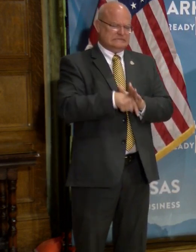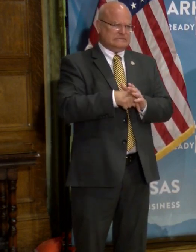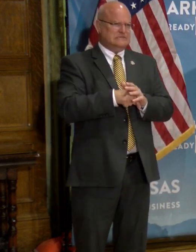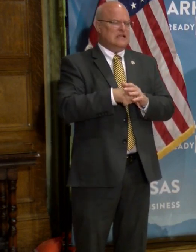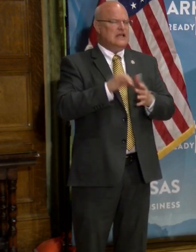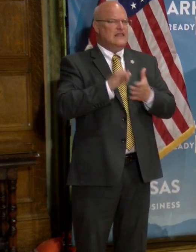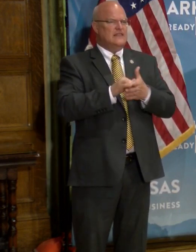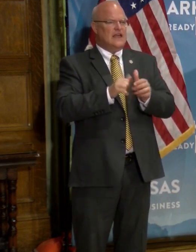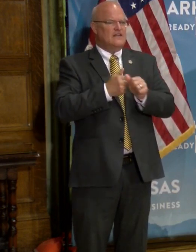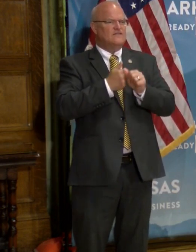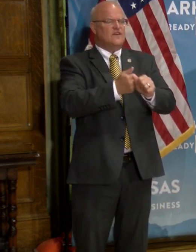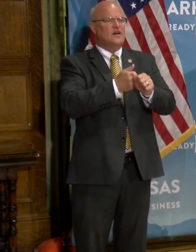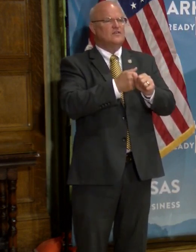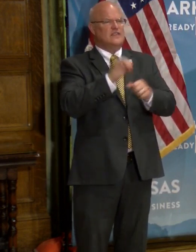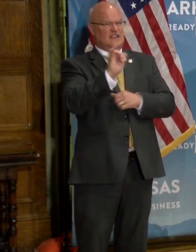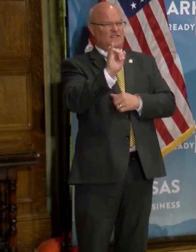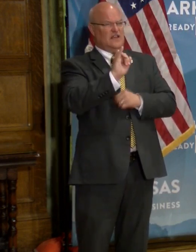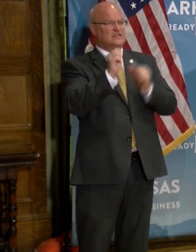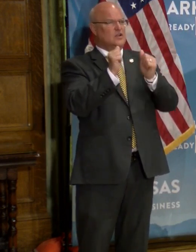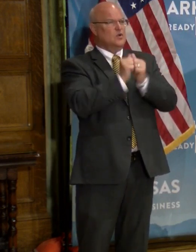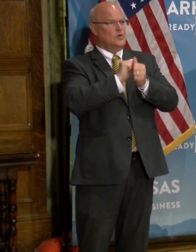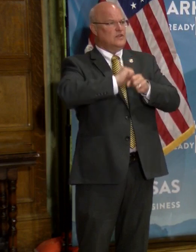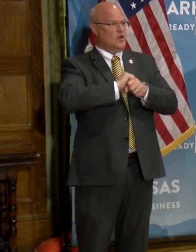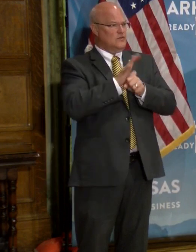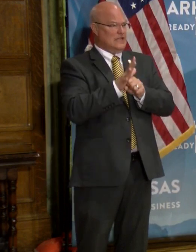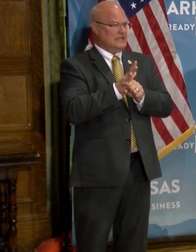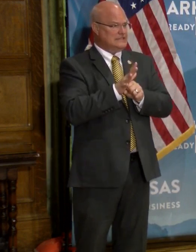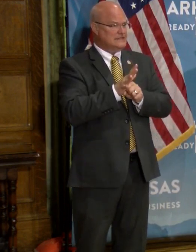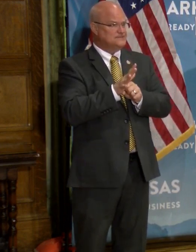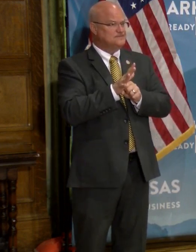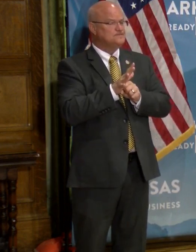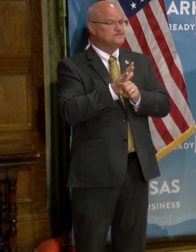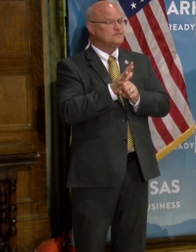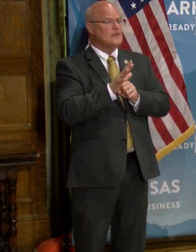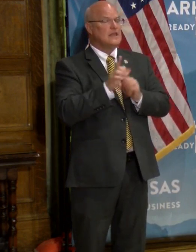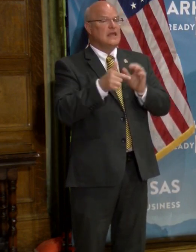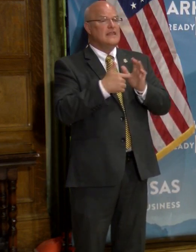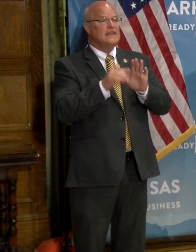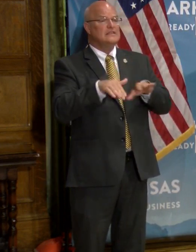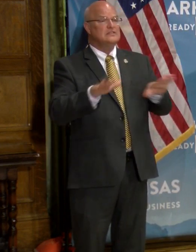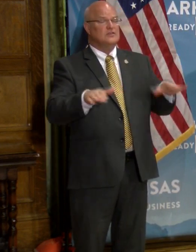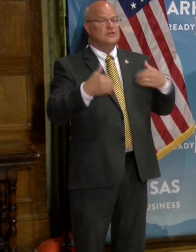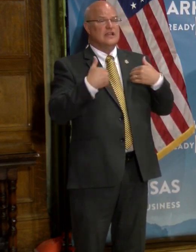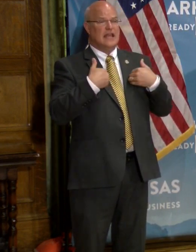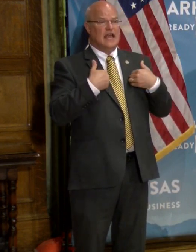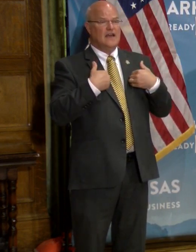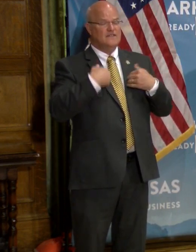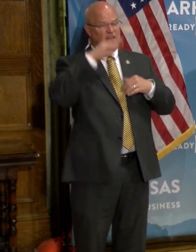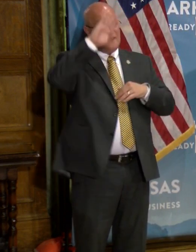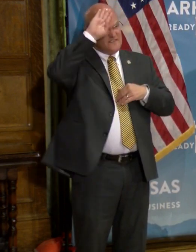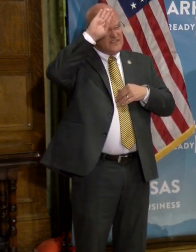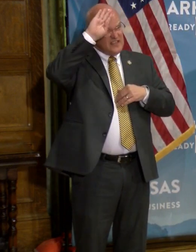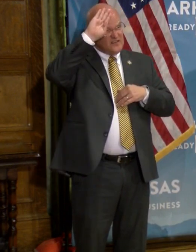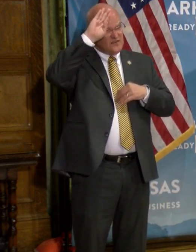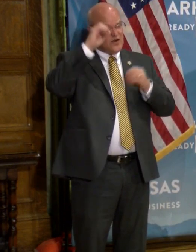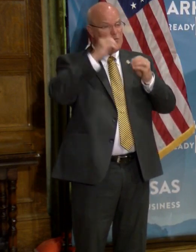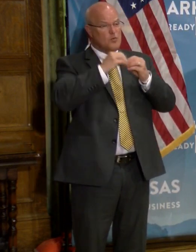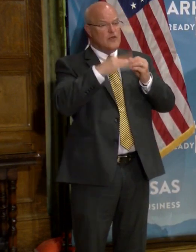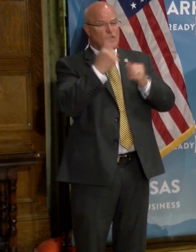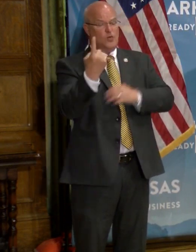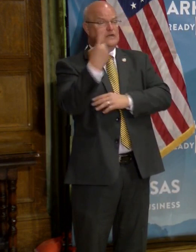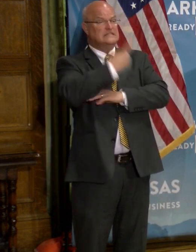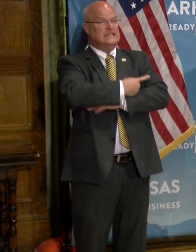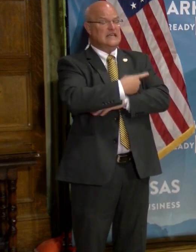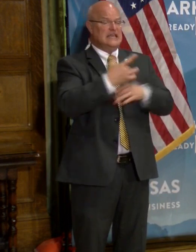that follows the infection, uh, with, uh, COVID-19. these children present with, uh, a fever of, uh, more than a day.